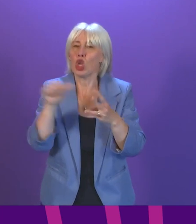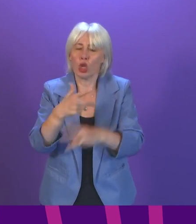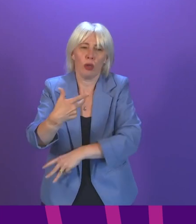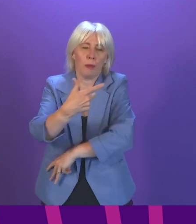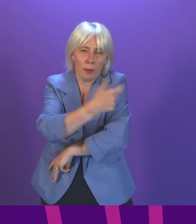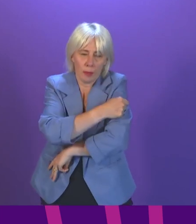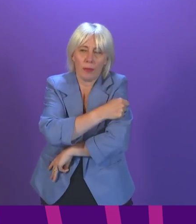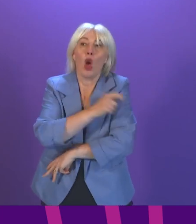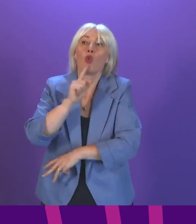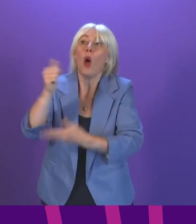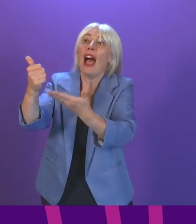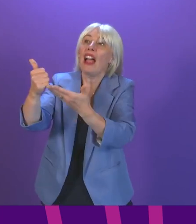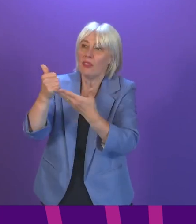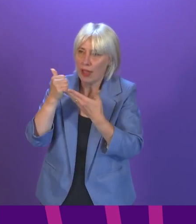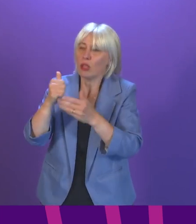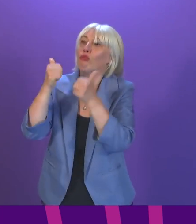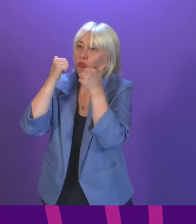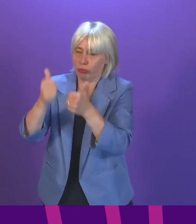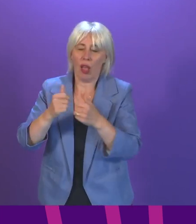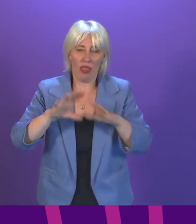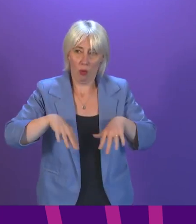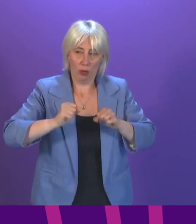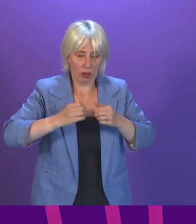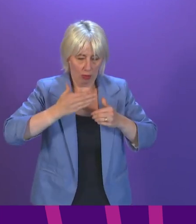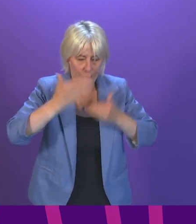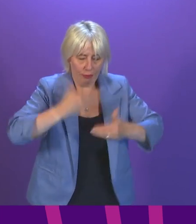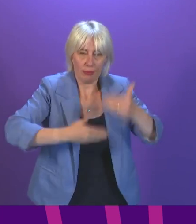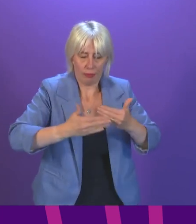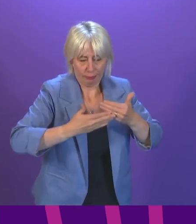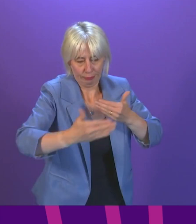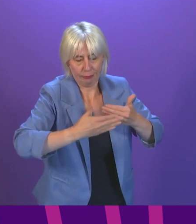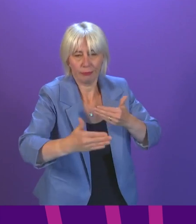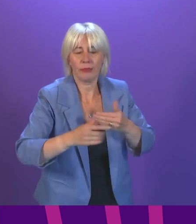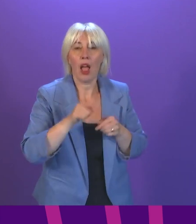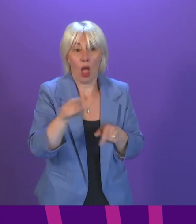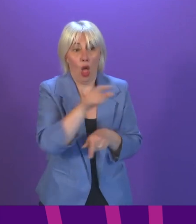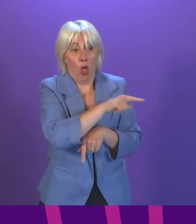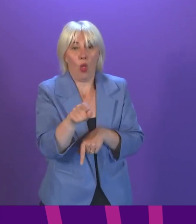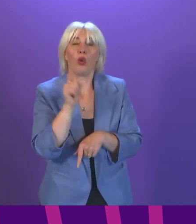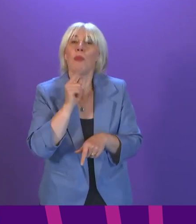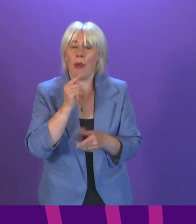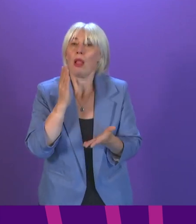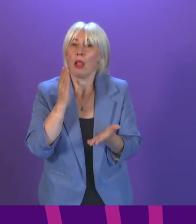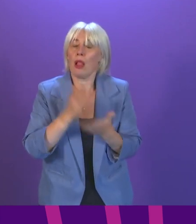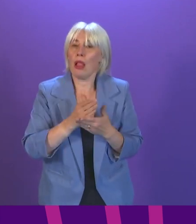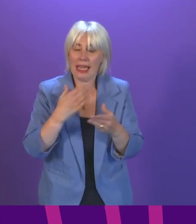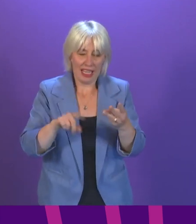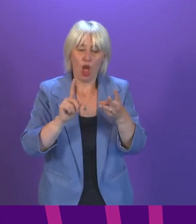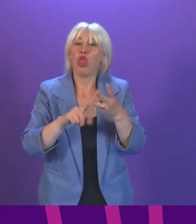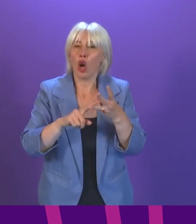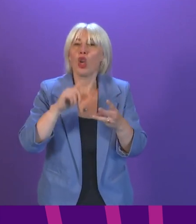implement this advice over the next few weeks, and we will provide further information to those affected by this advice shortly.